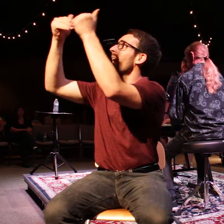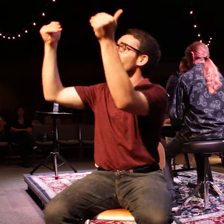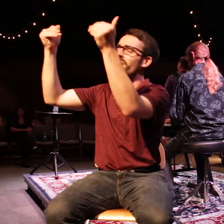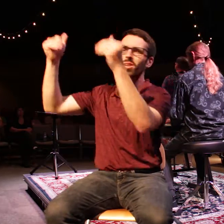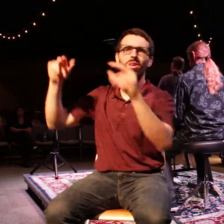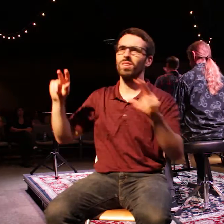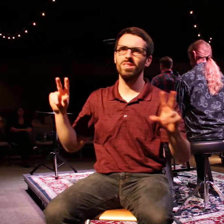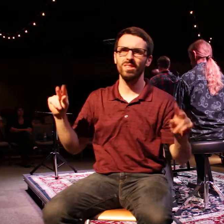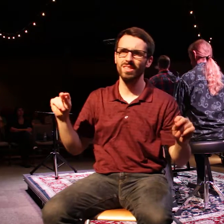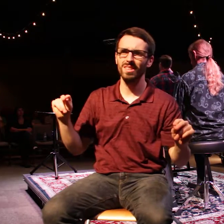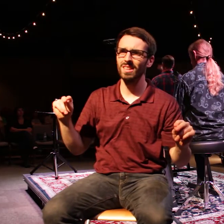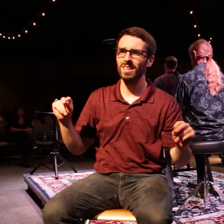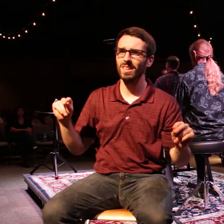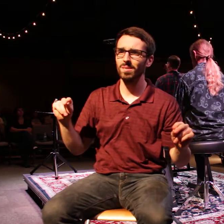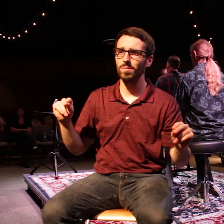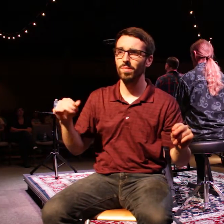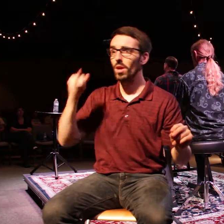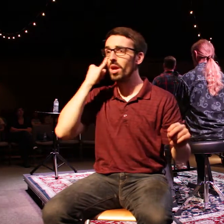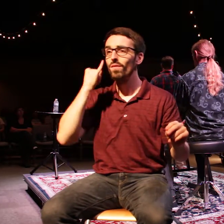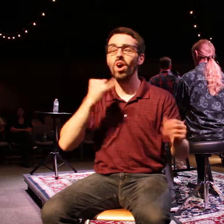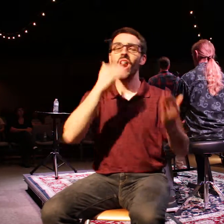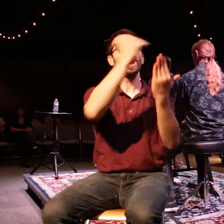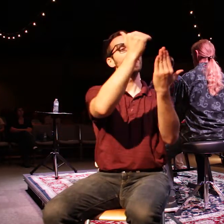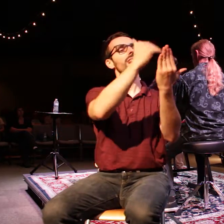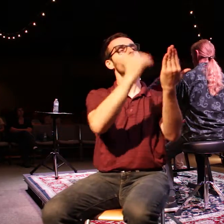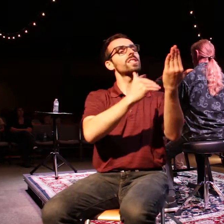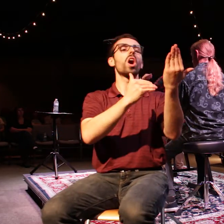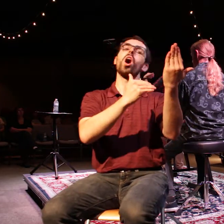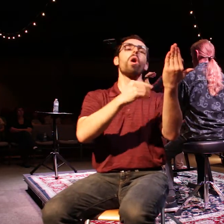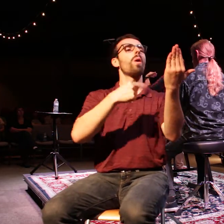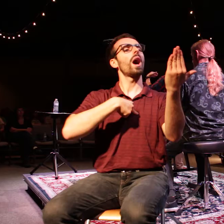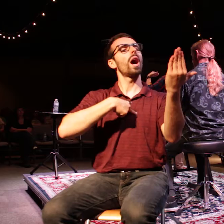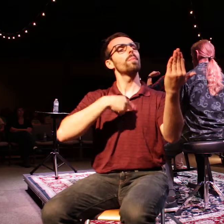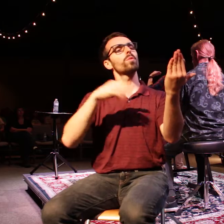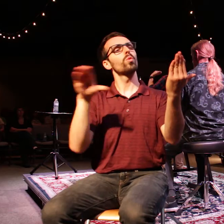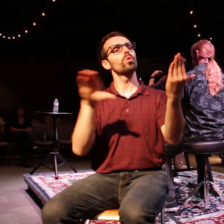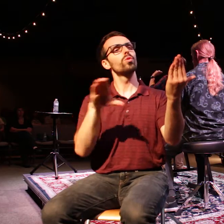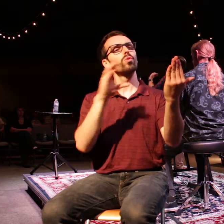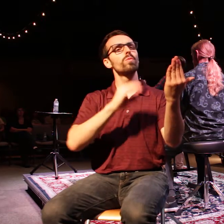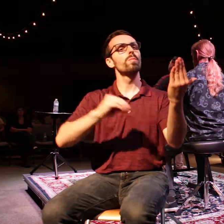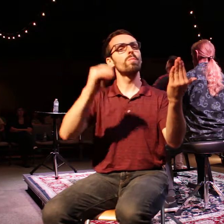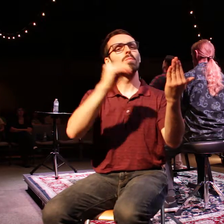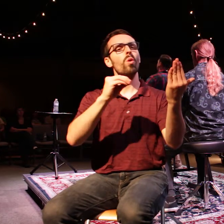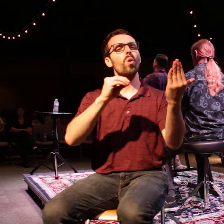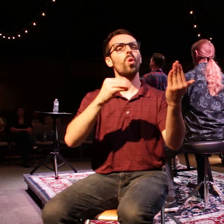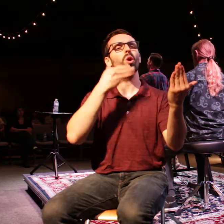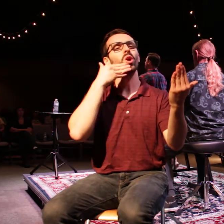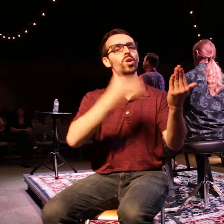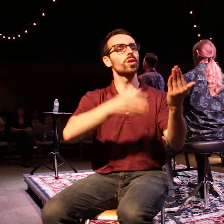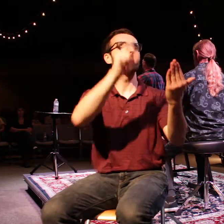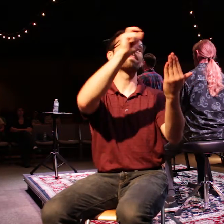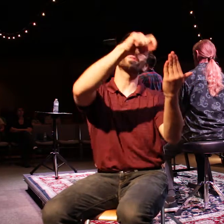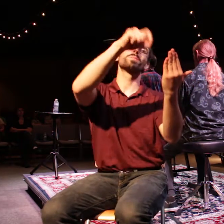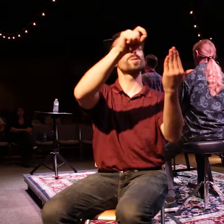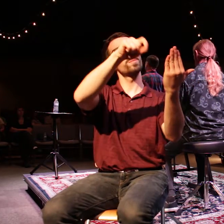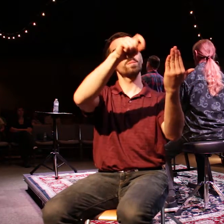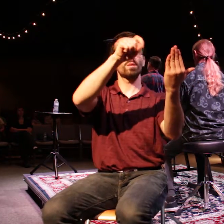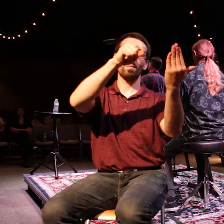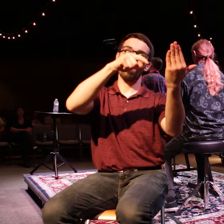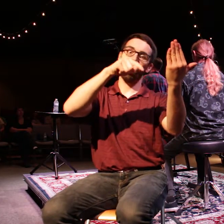if you create a checklist and just I'm gonna try to do more good things than I do bad things, you will find yourself endlessly exhausted and